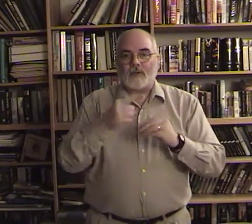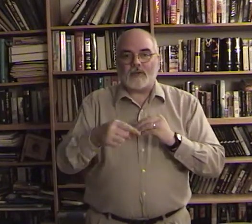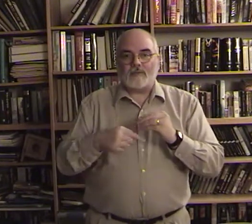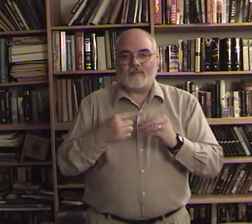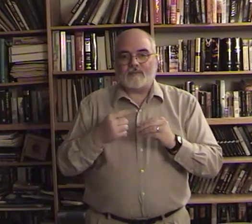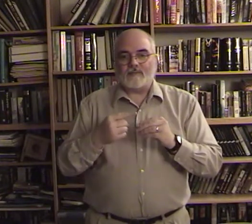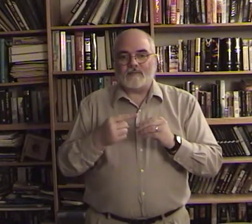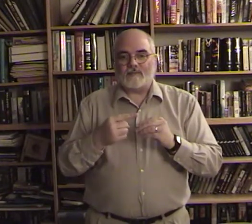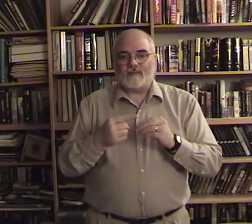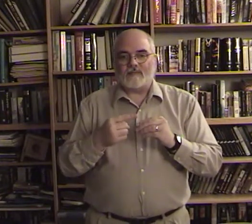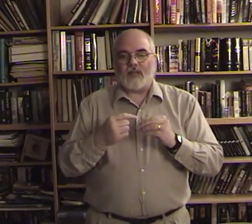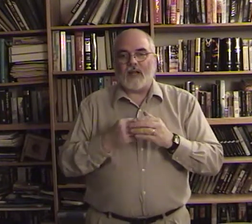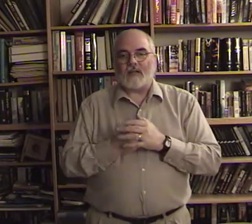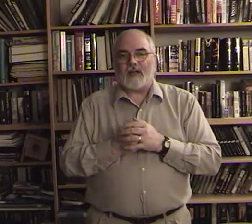got that